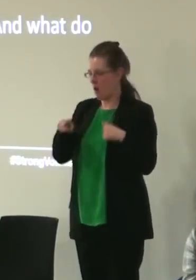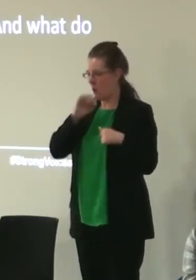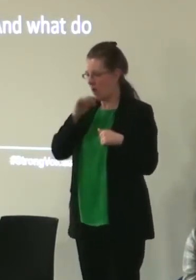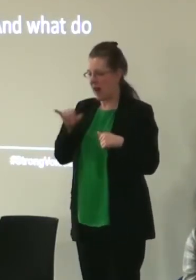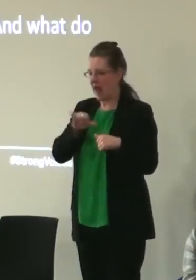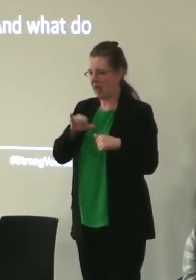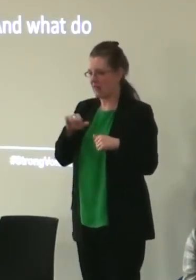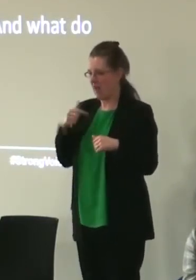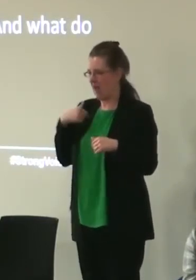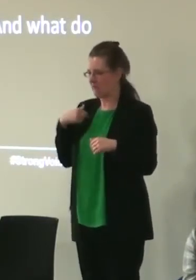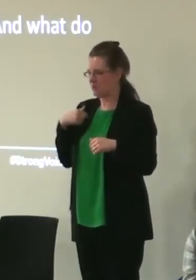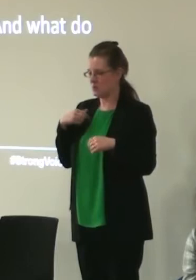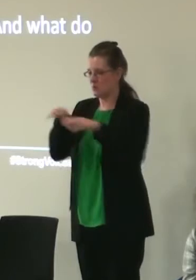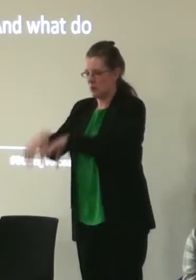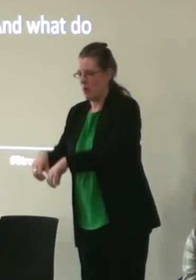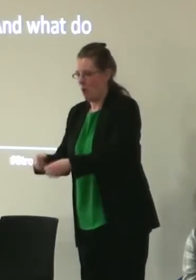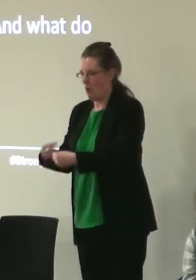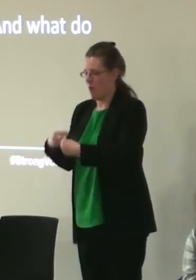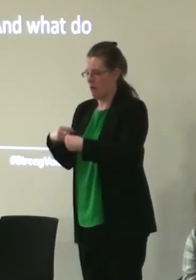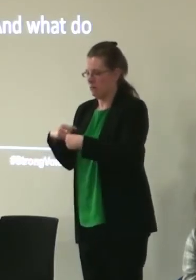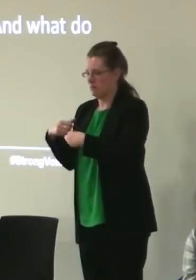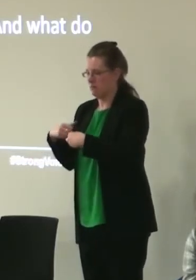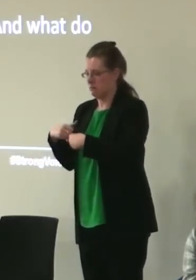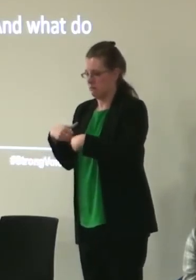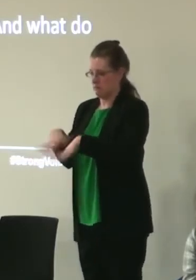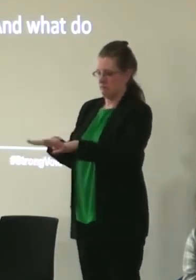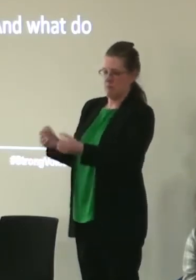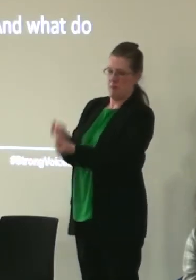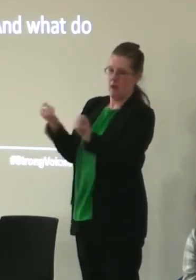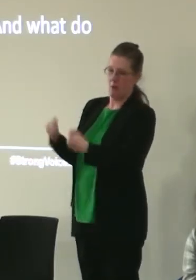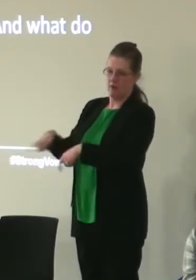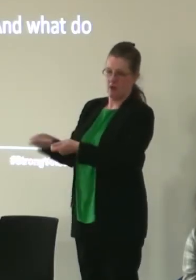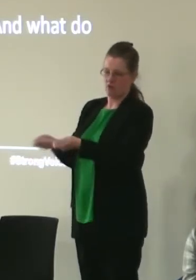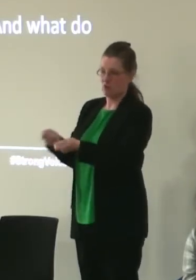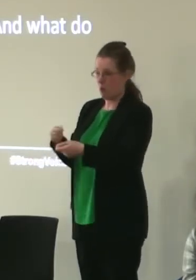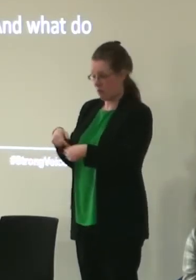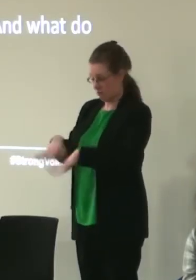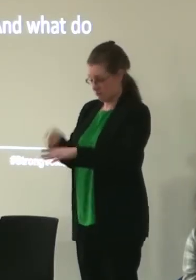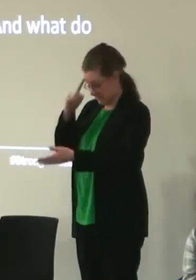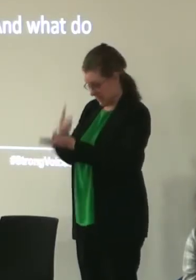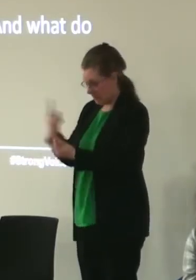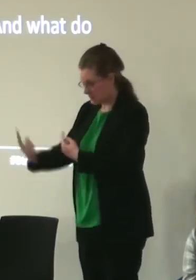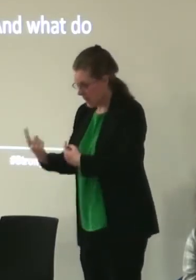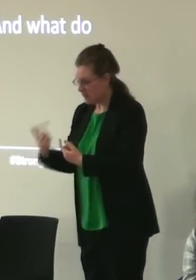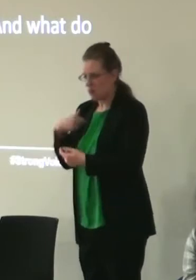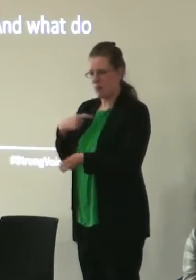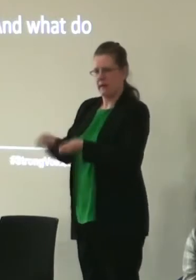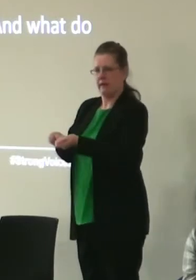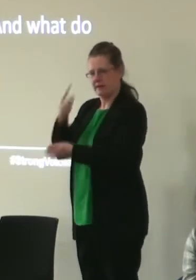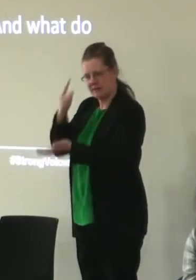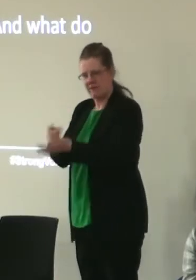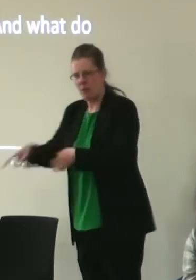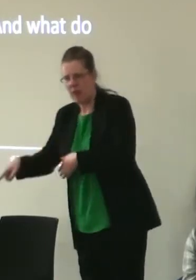and the important thing is either deciding do you do that do you let young people decide what they want to do what kind of cultural activities they want to do